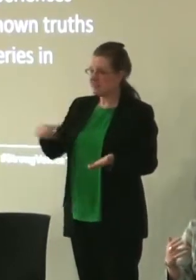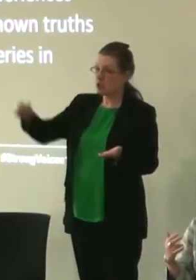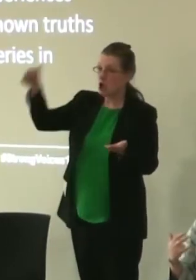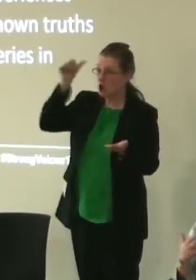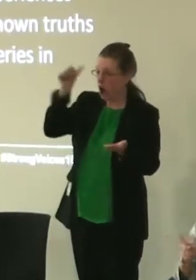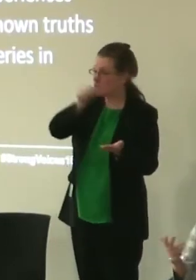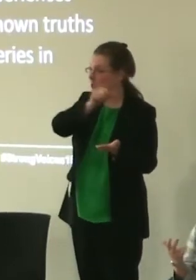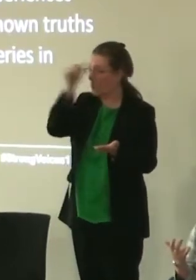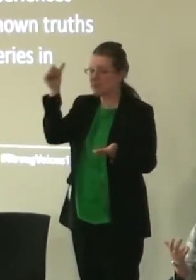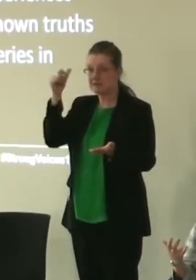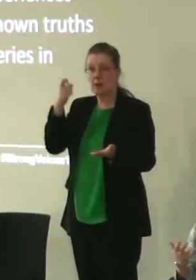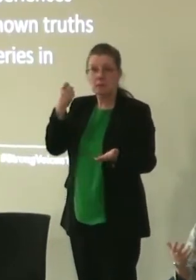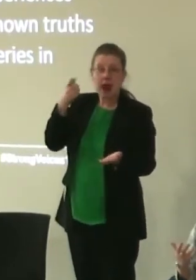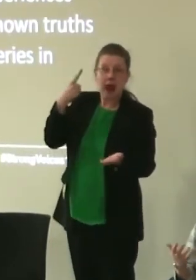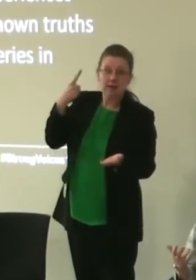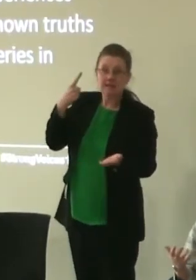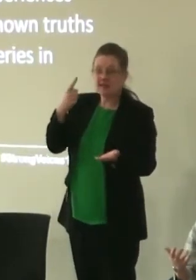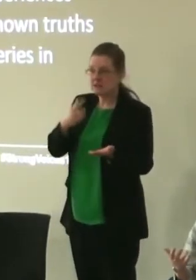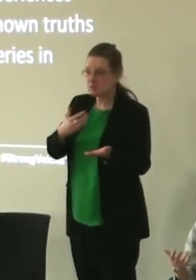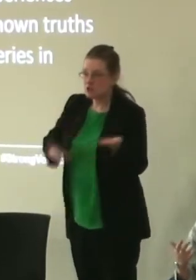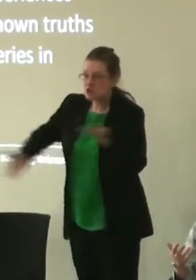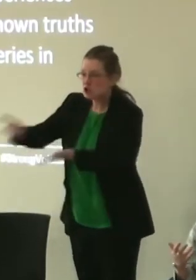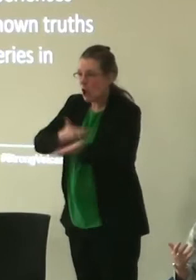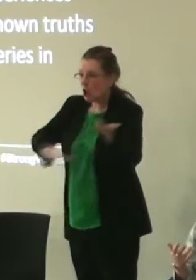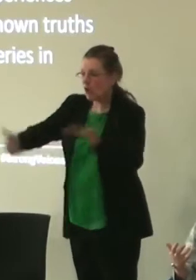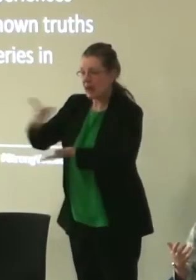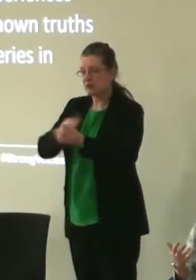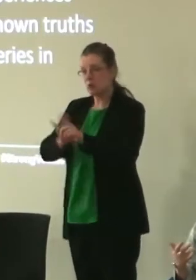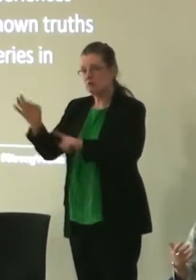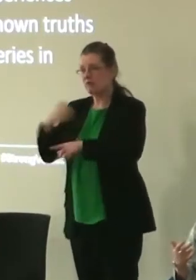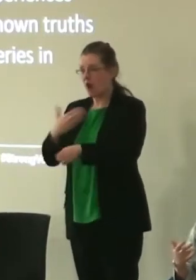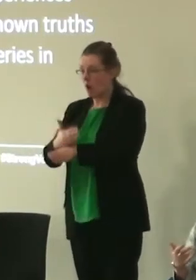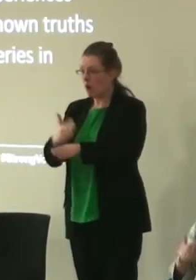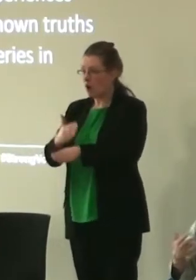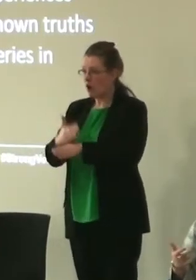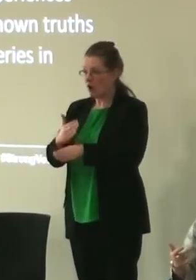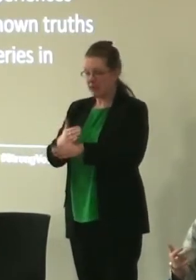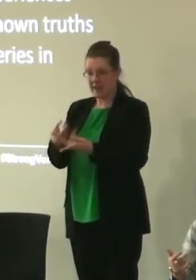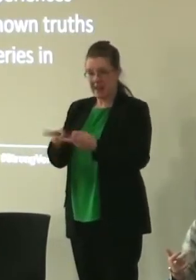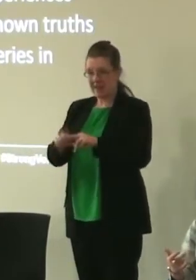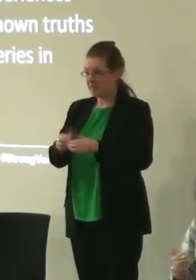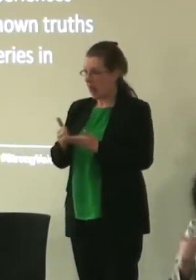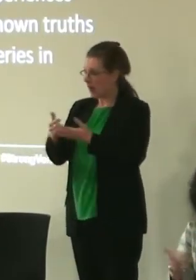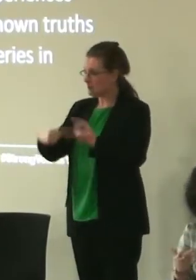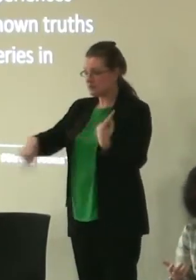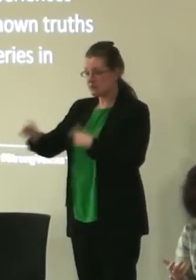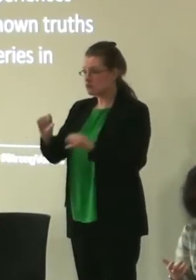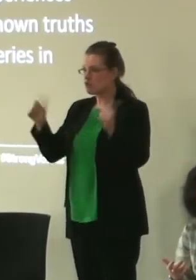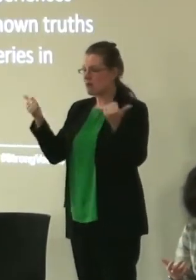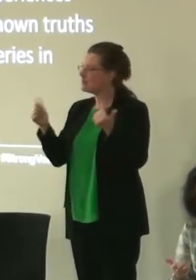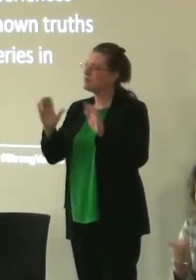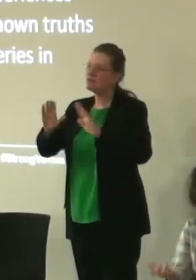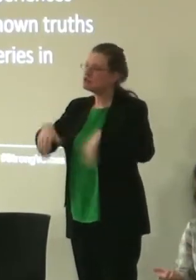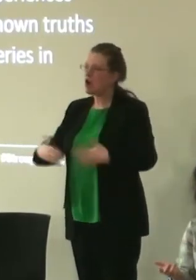wisdom and insight to circulate so we do our work better and if it can be attributed in ways that help great but actually if it